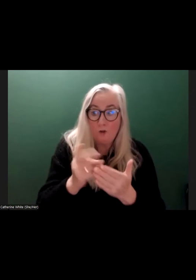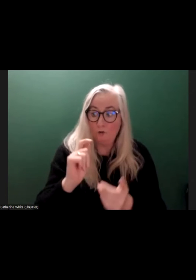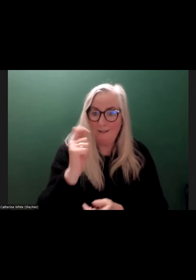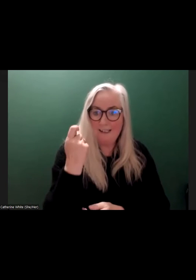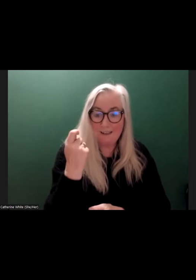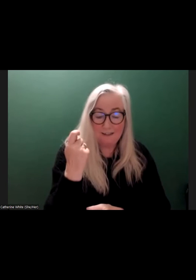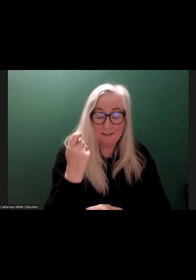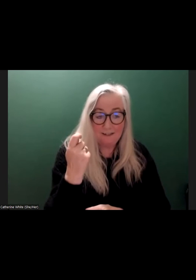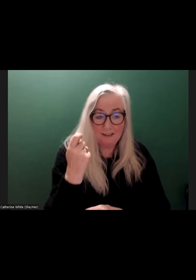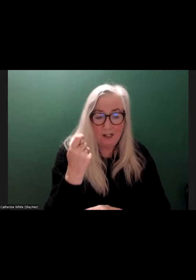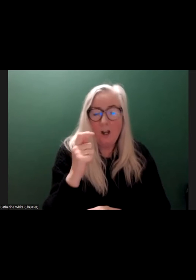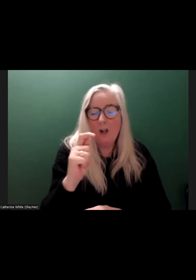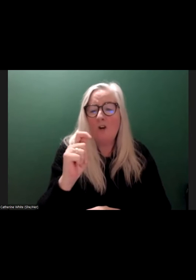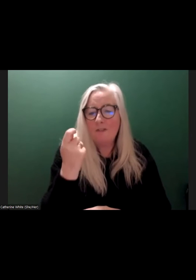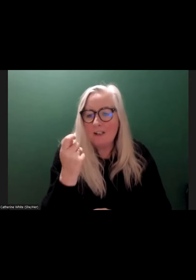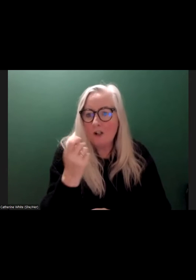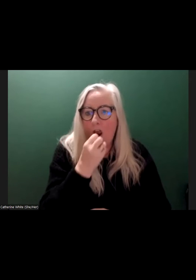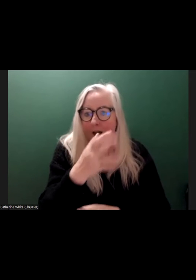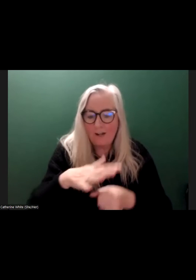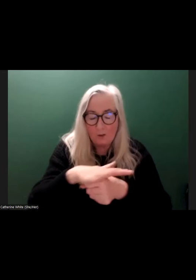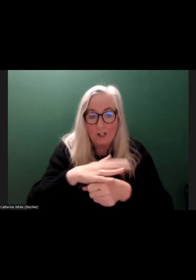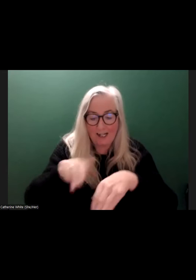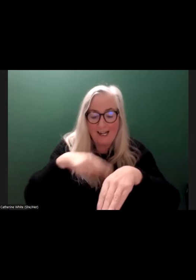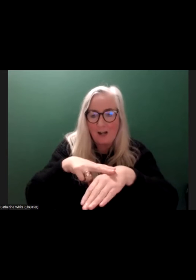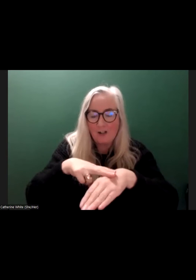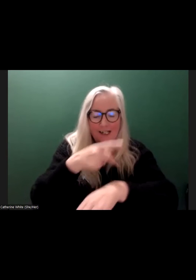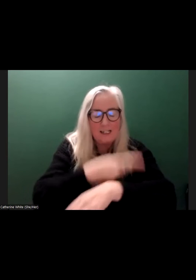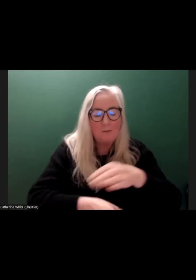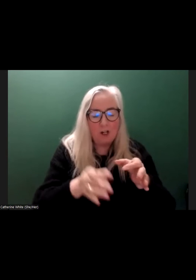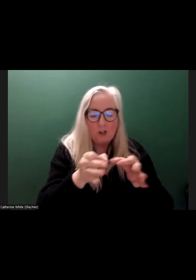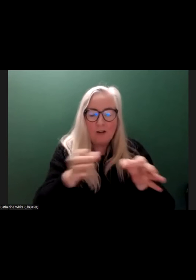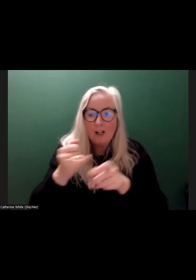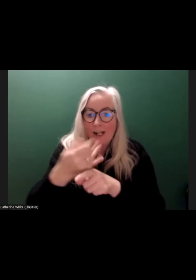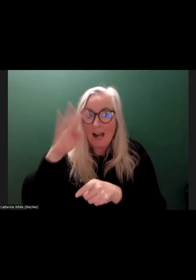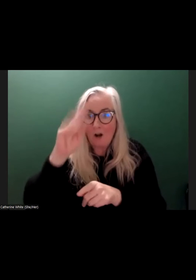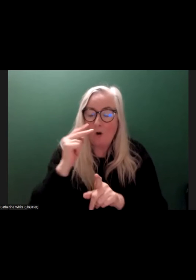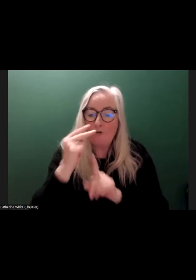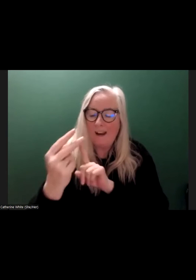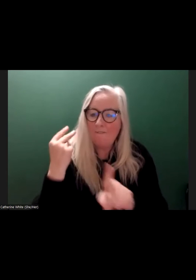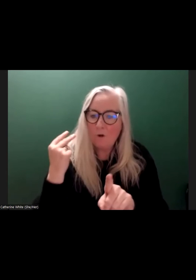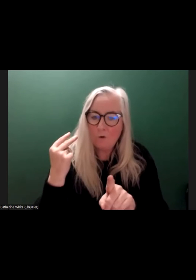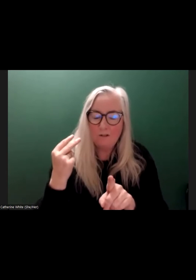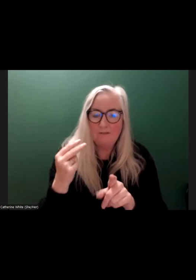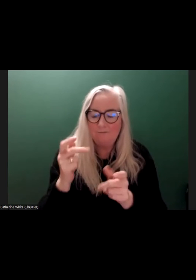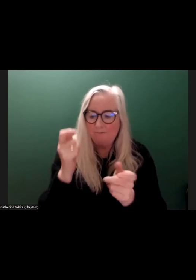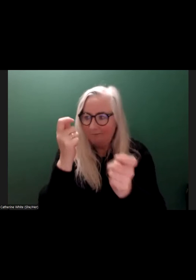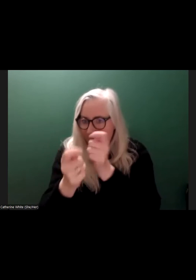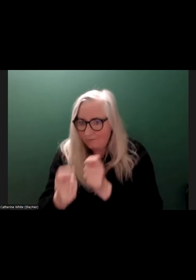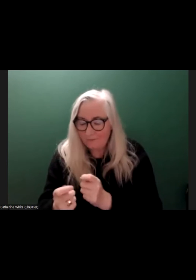there's a recent lovely situation happening, where the National Disability Strategy in Ireland has been reviewed, advised.